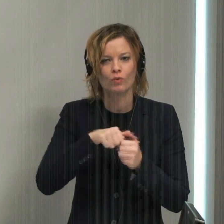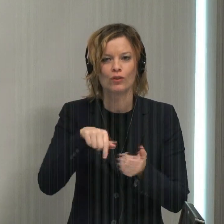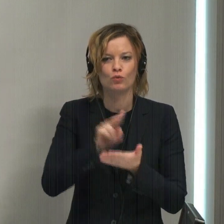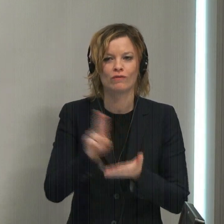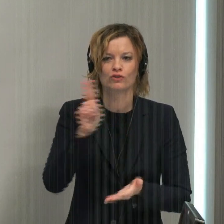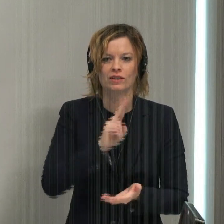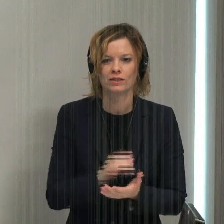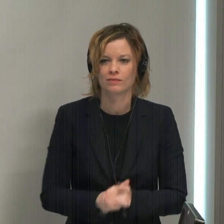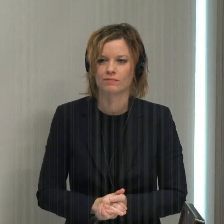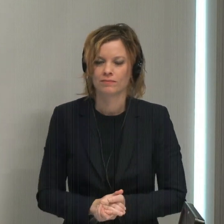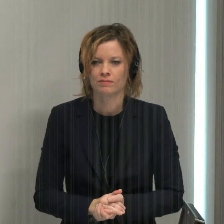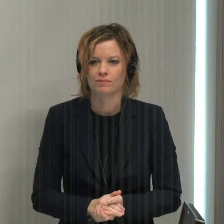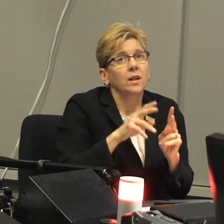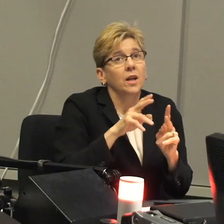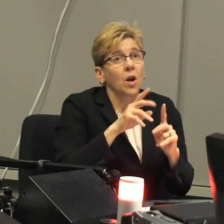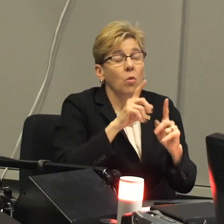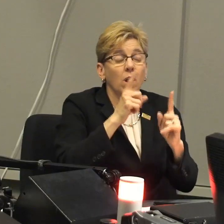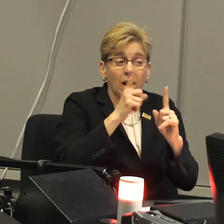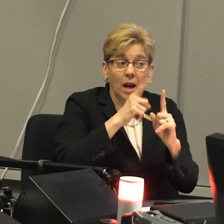university?